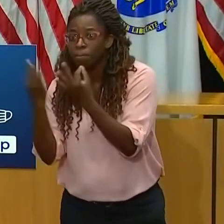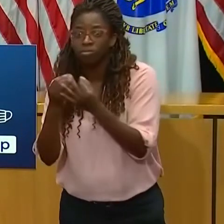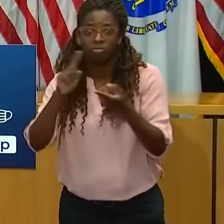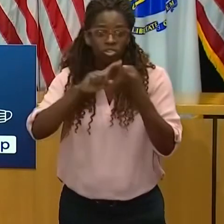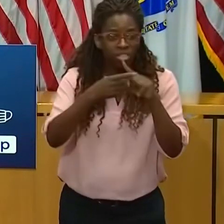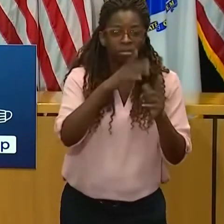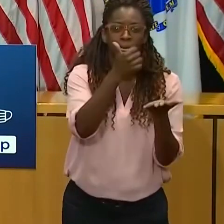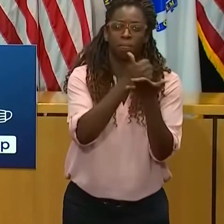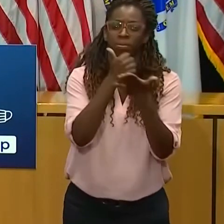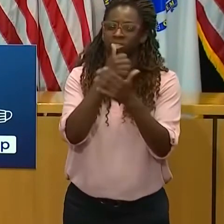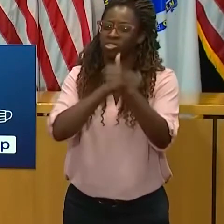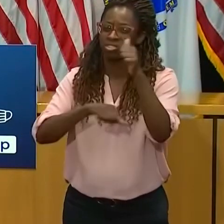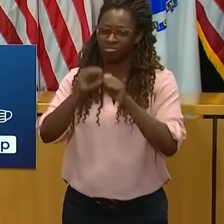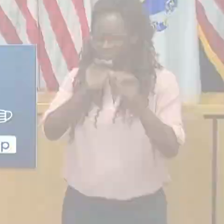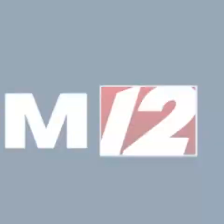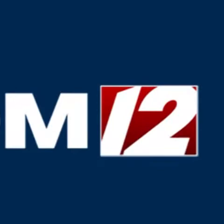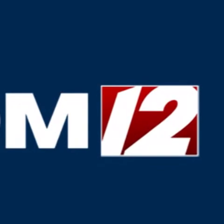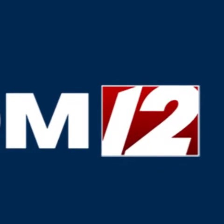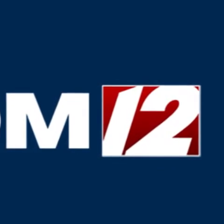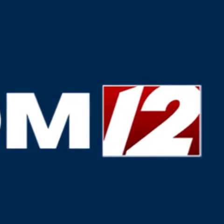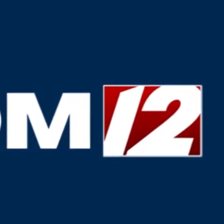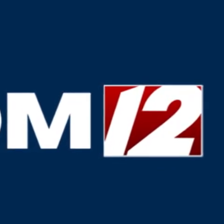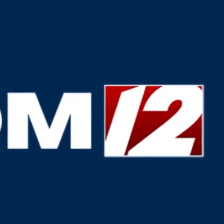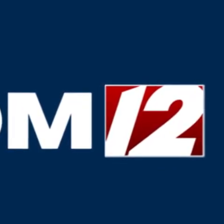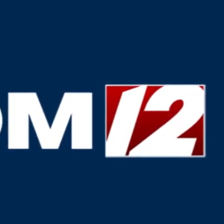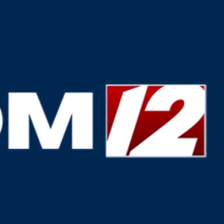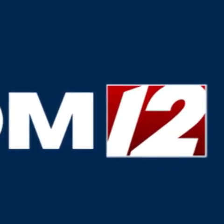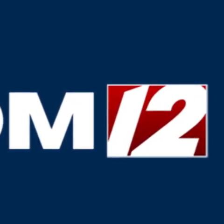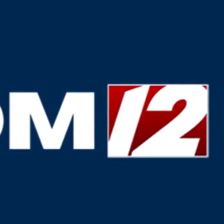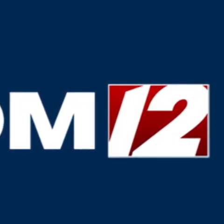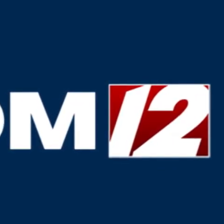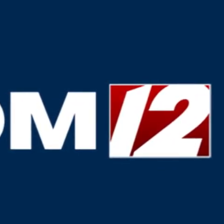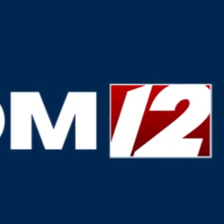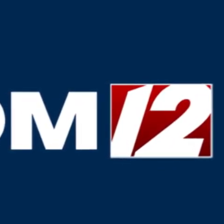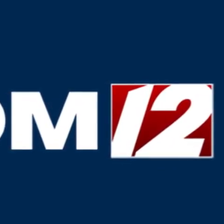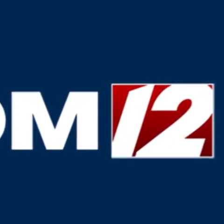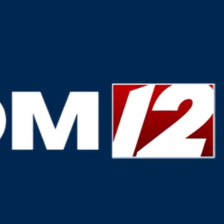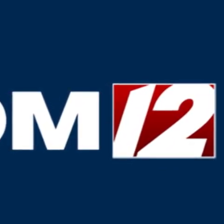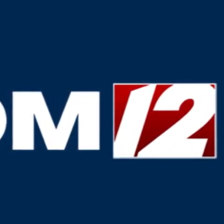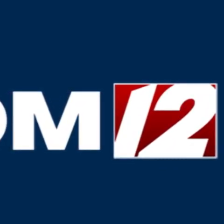with the spread in the first place. And with that. Thank Thank you.